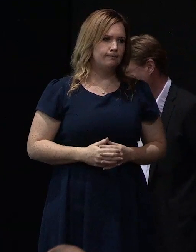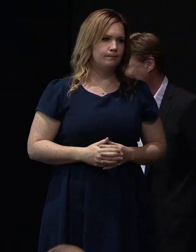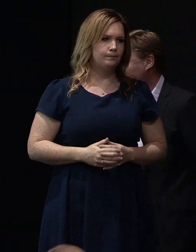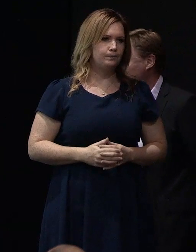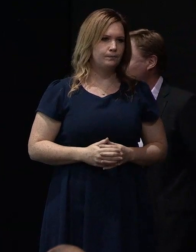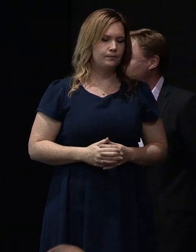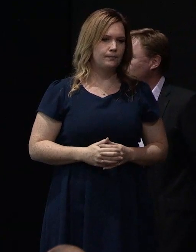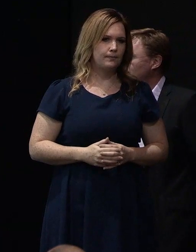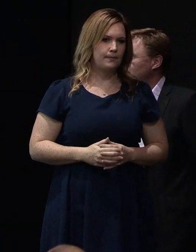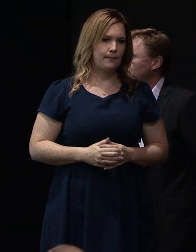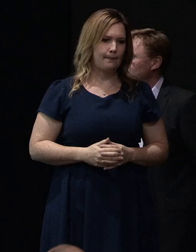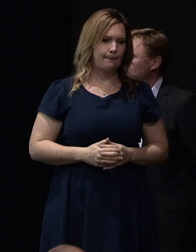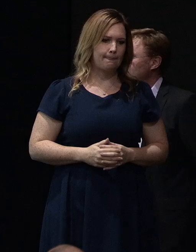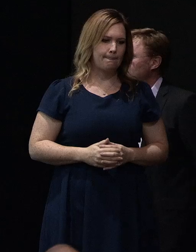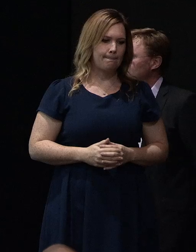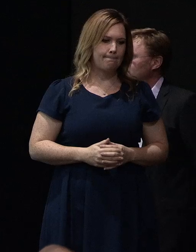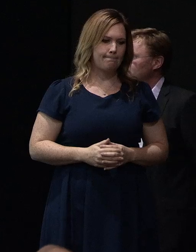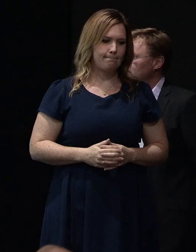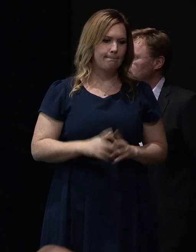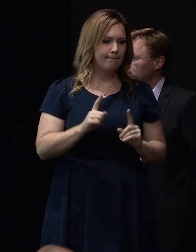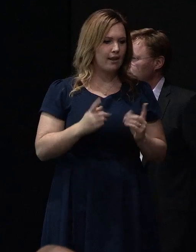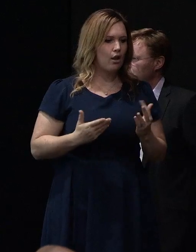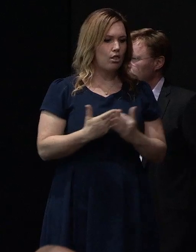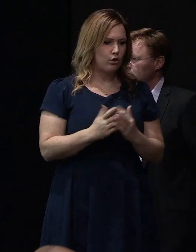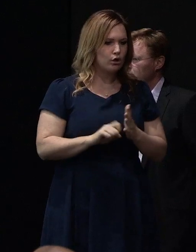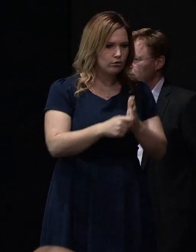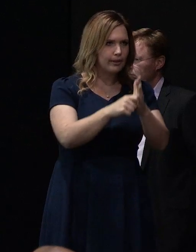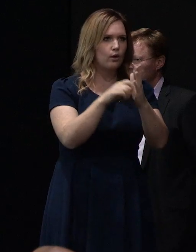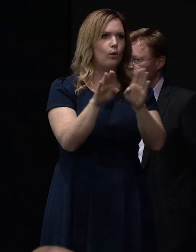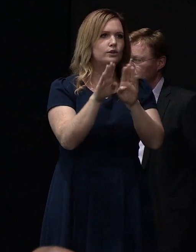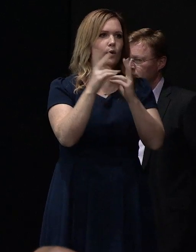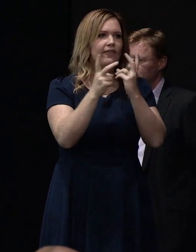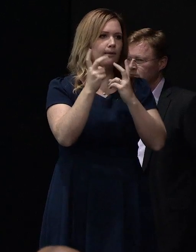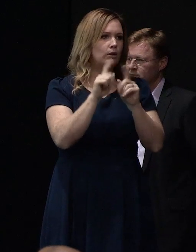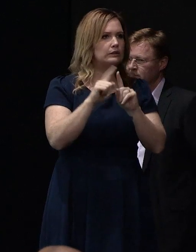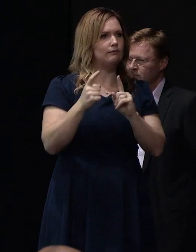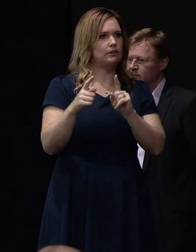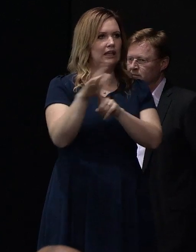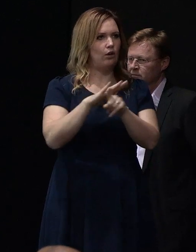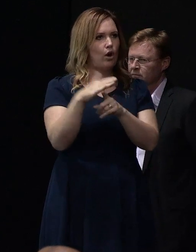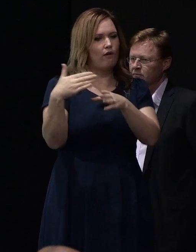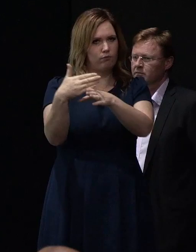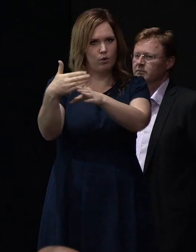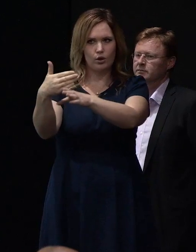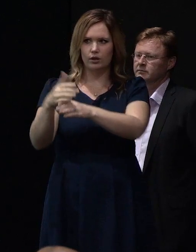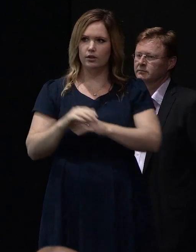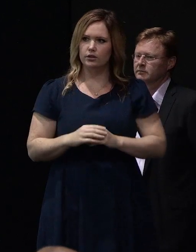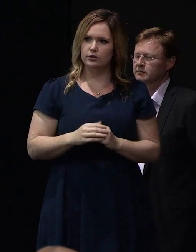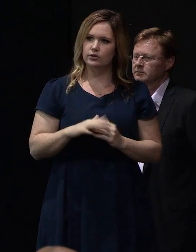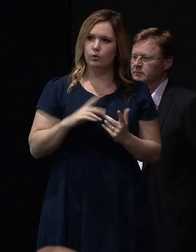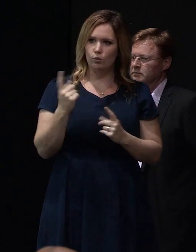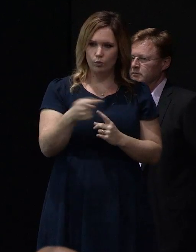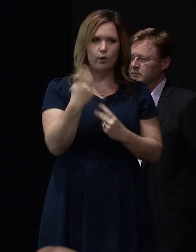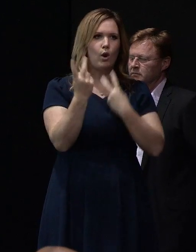However, as they were progressing, we were then looking at another tranche of work. And as we moved forward, searching for those